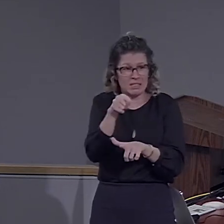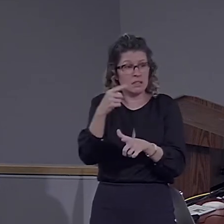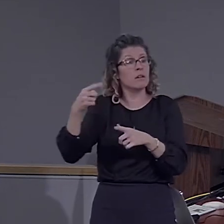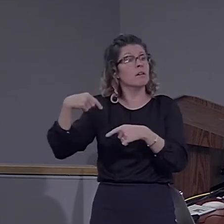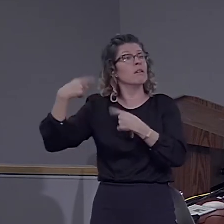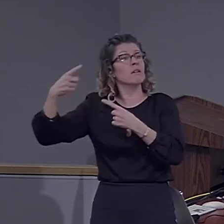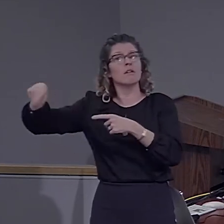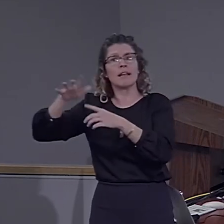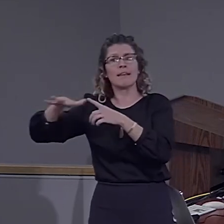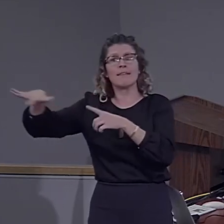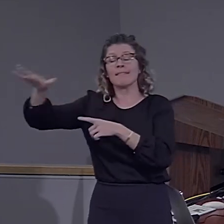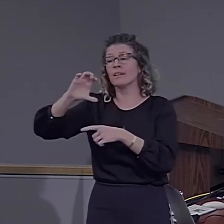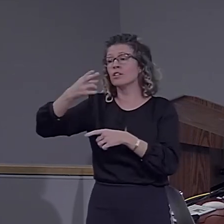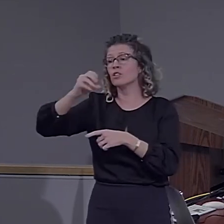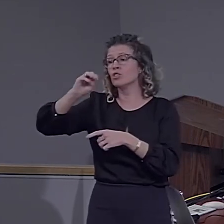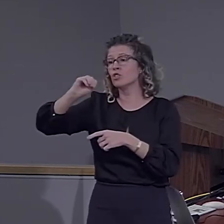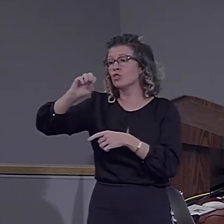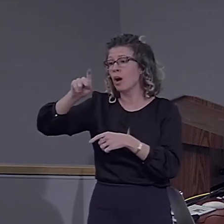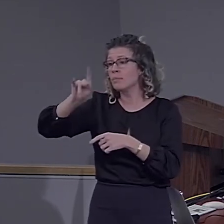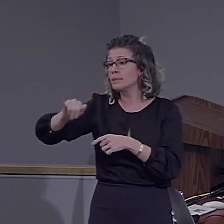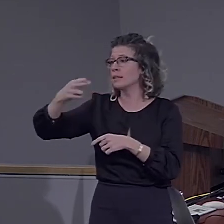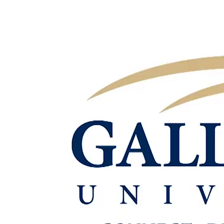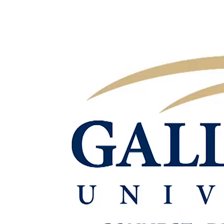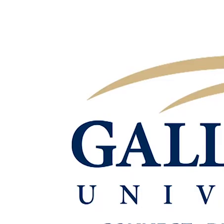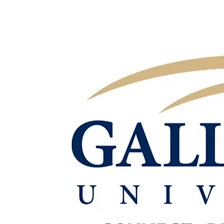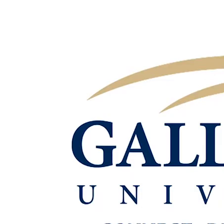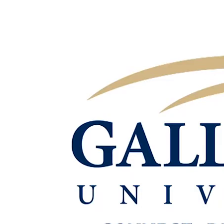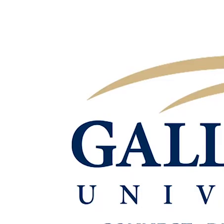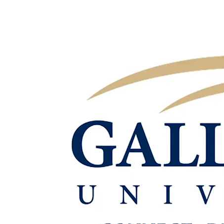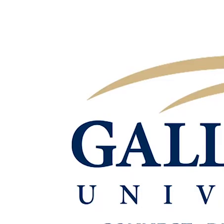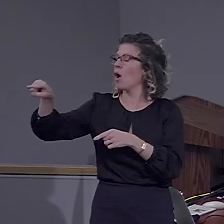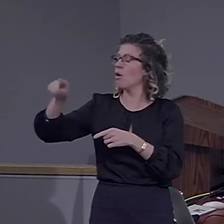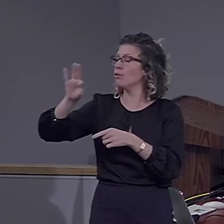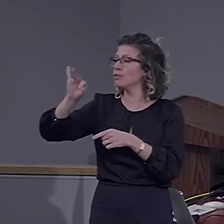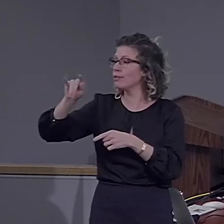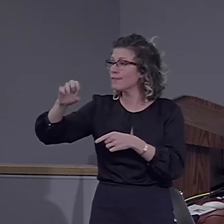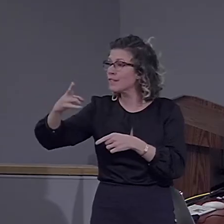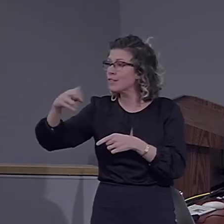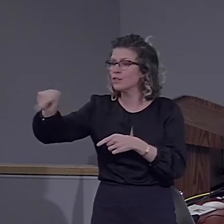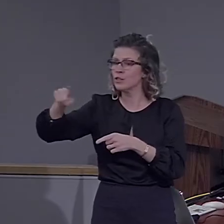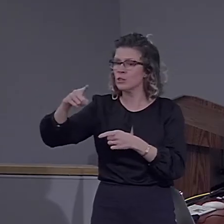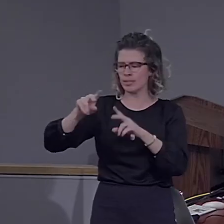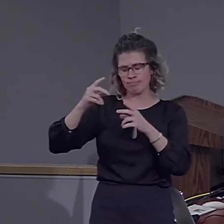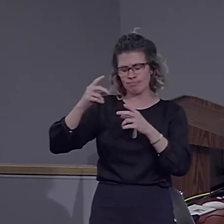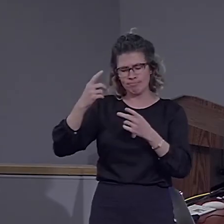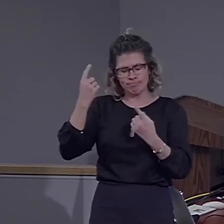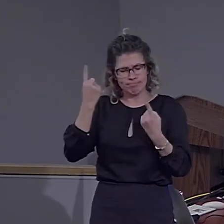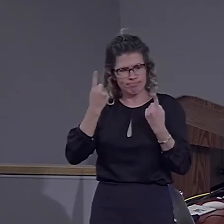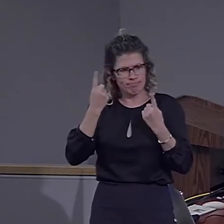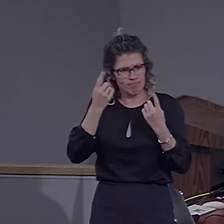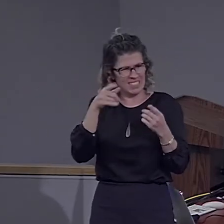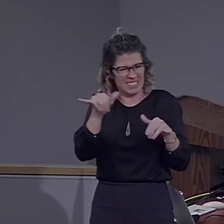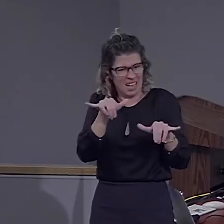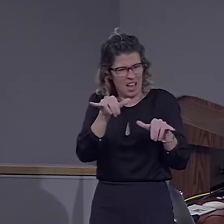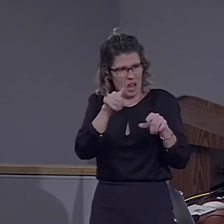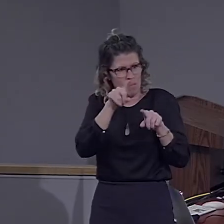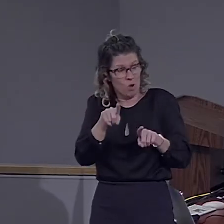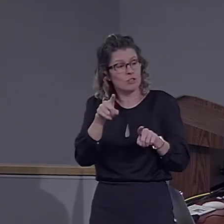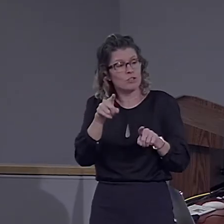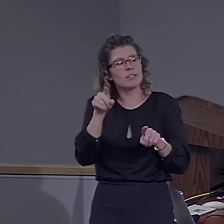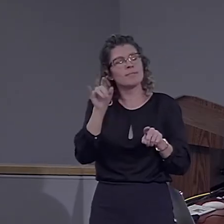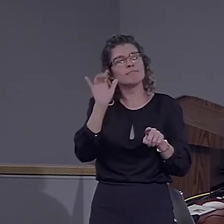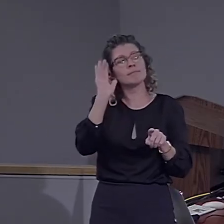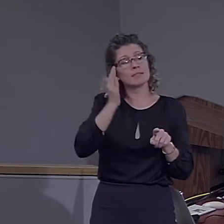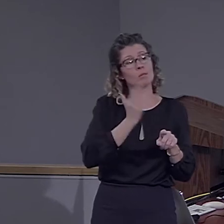Chomsky, Mark Hauser, Tecumseh Fitch, is that our brain is able to create tree structures.